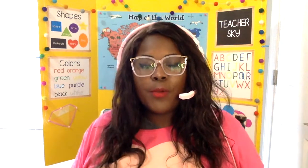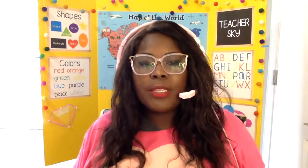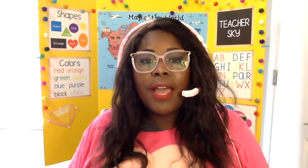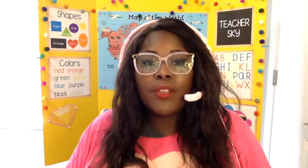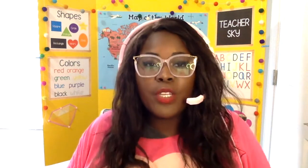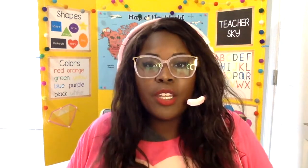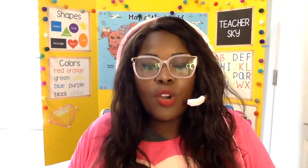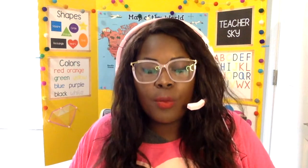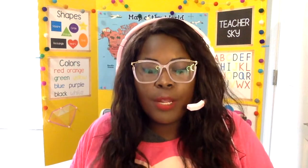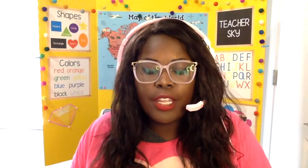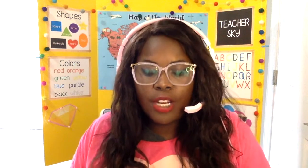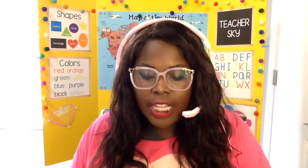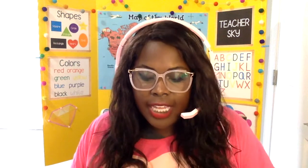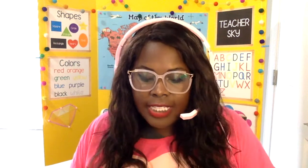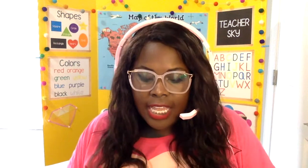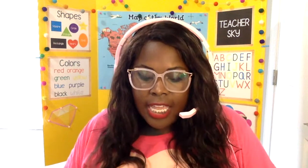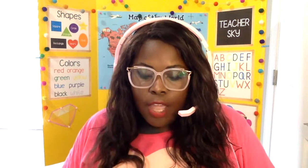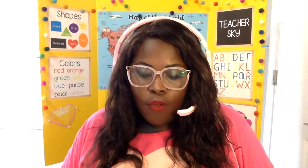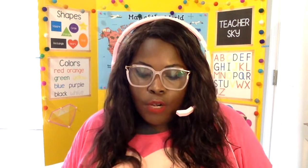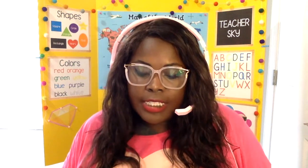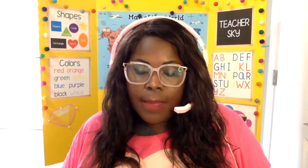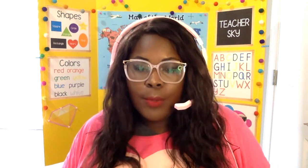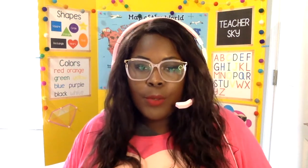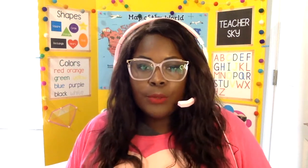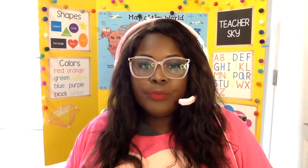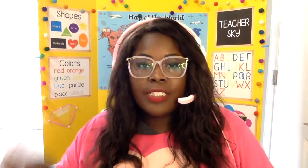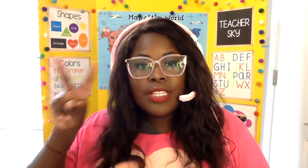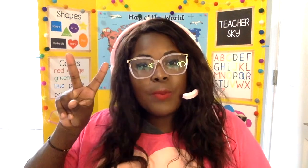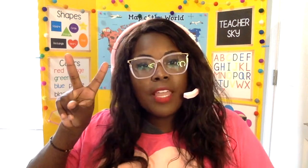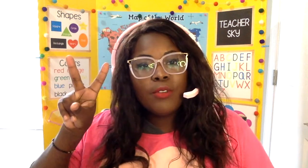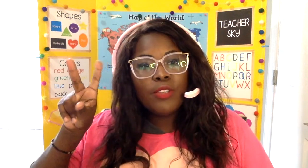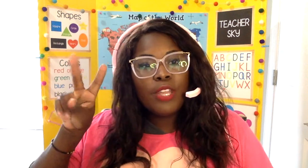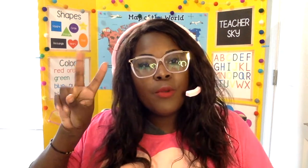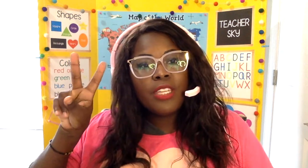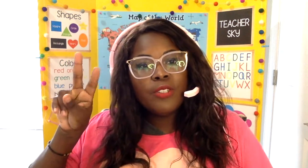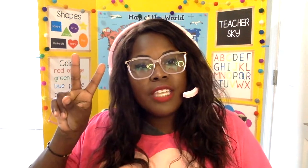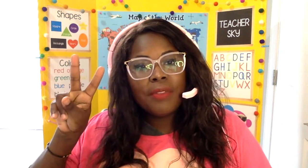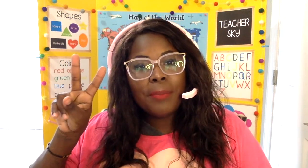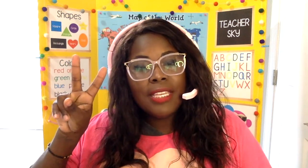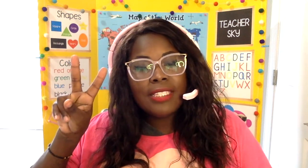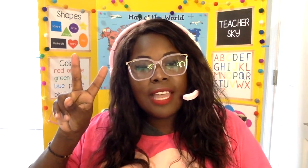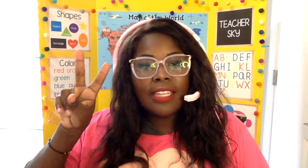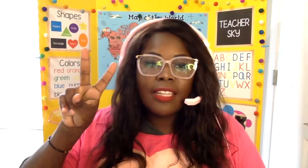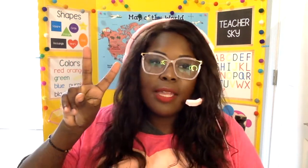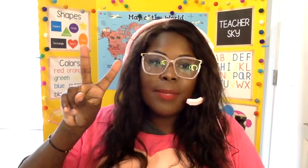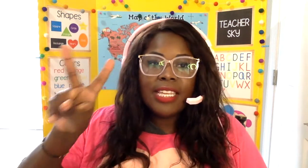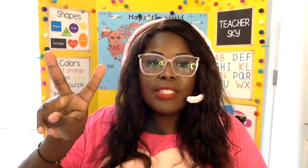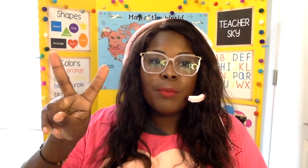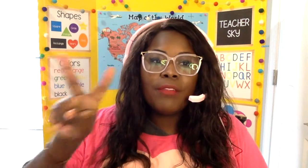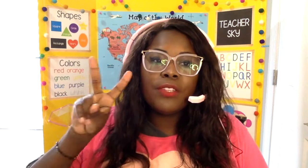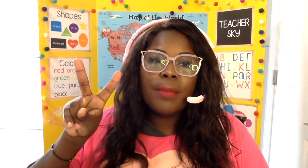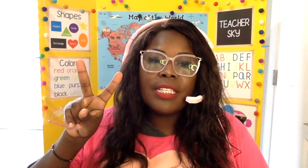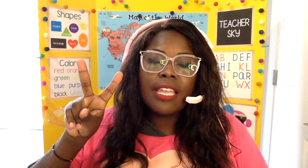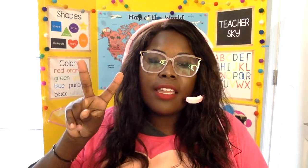somehow you can incorporate your class for example this one you know we usually have the peace sign like peace but for them it's like